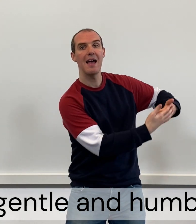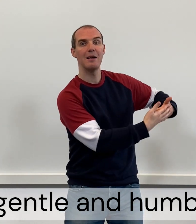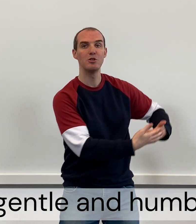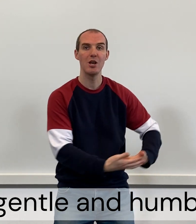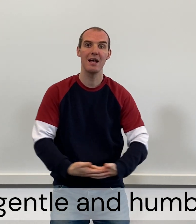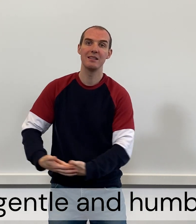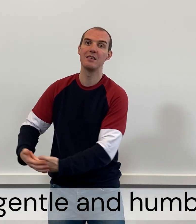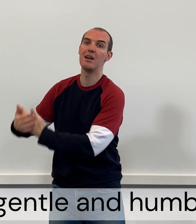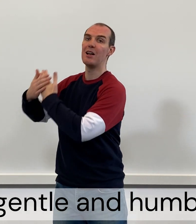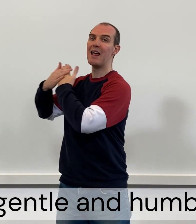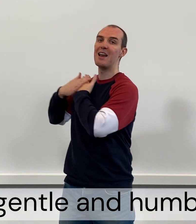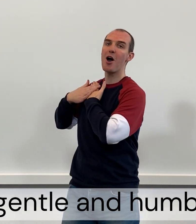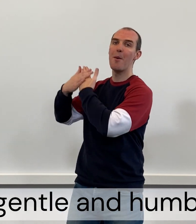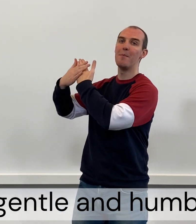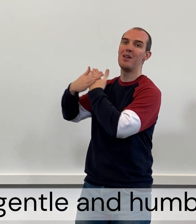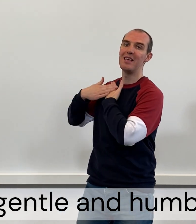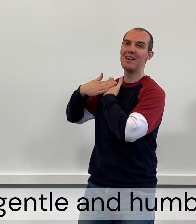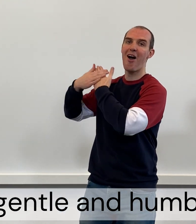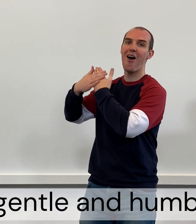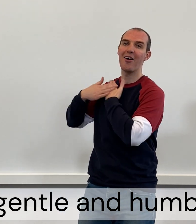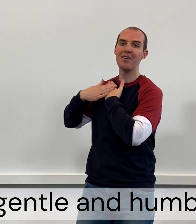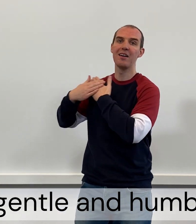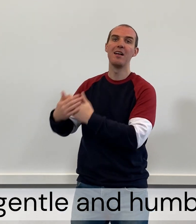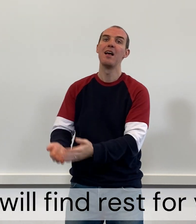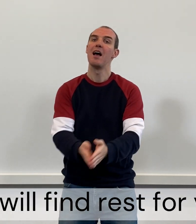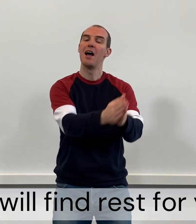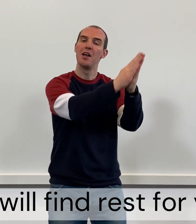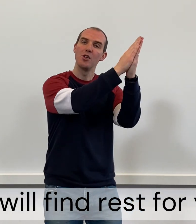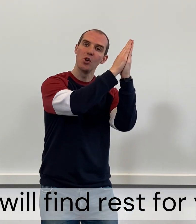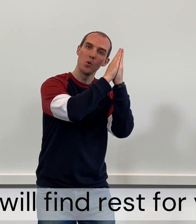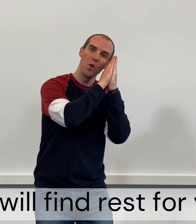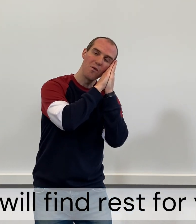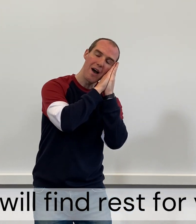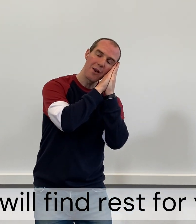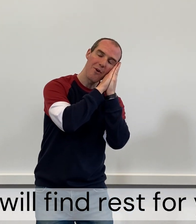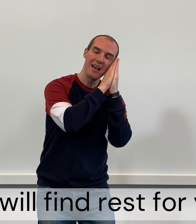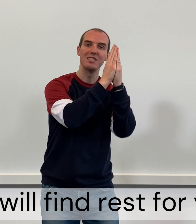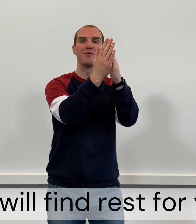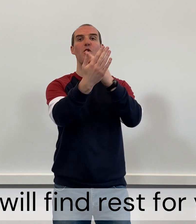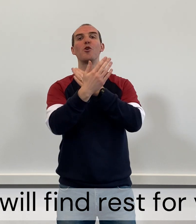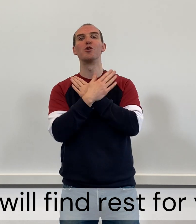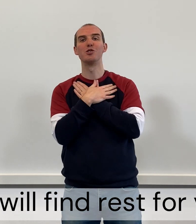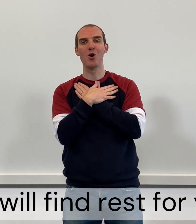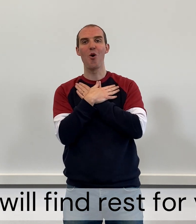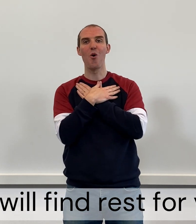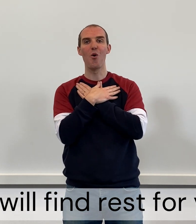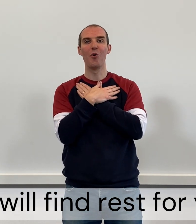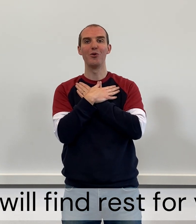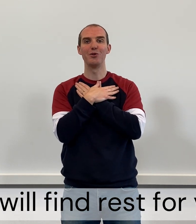am gentle and humble in heart, and you will find rest for your souls.